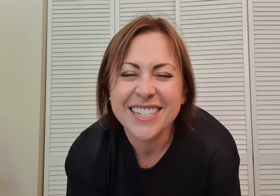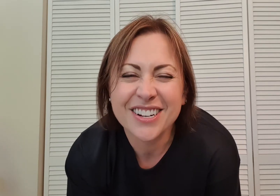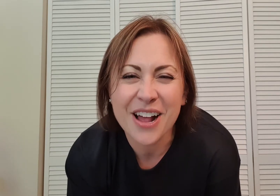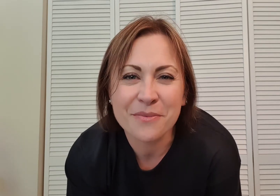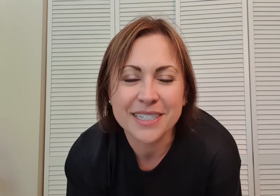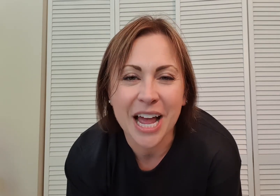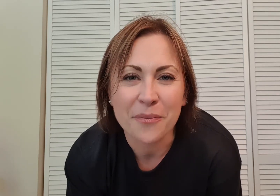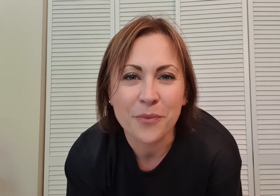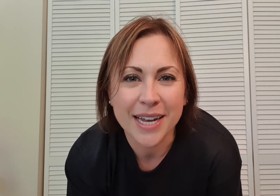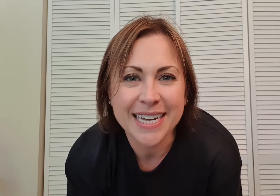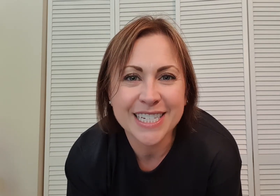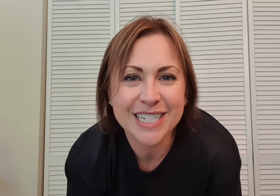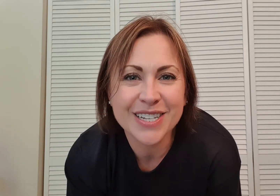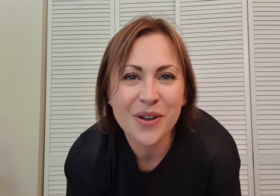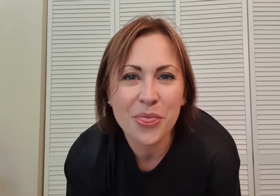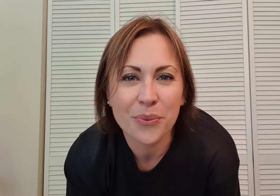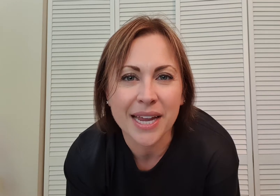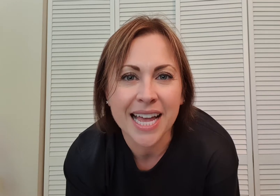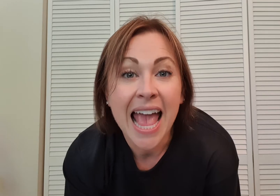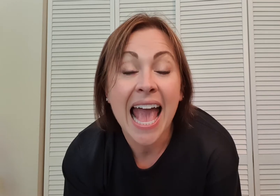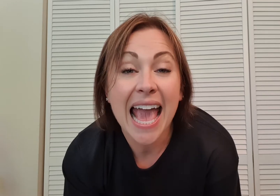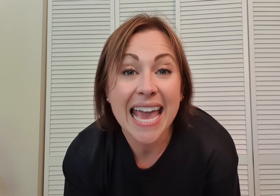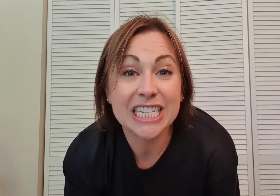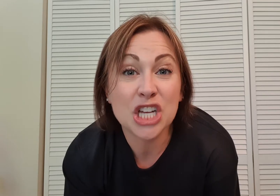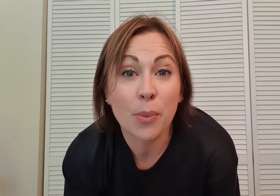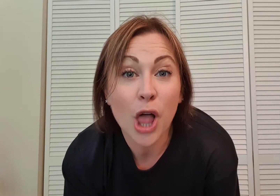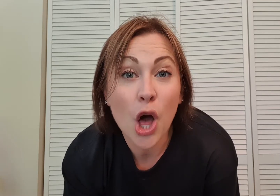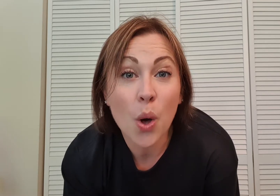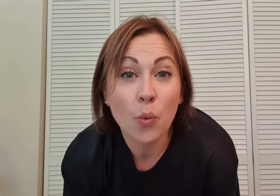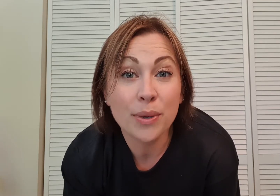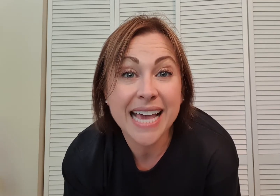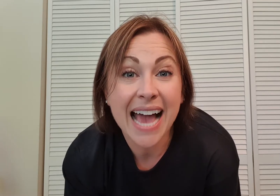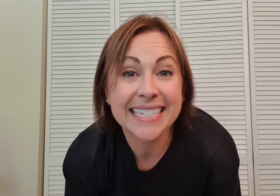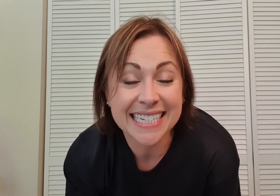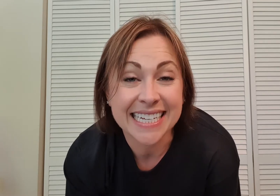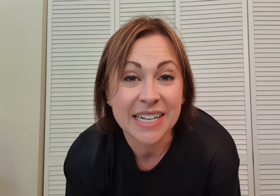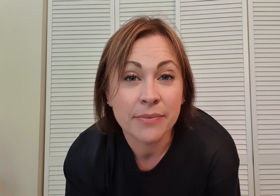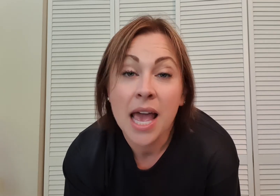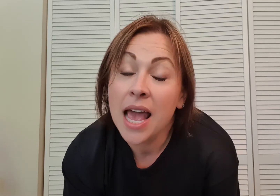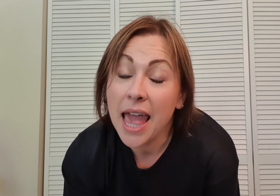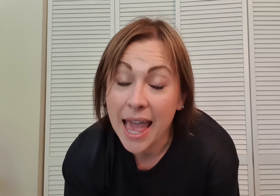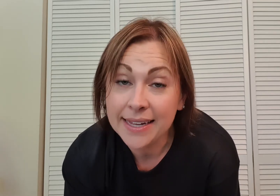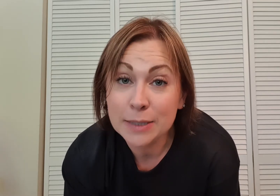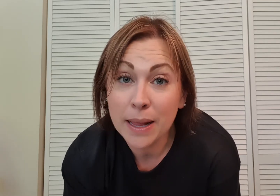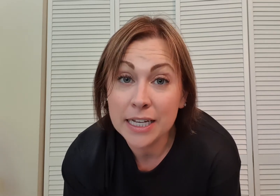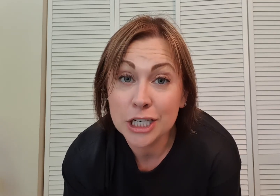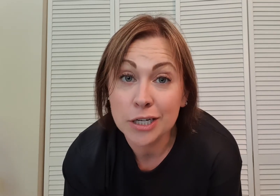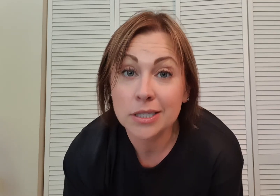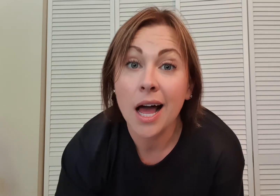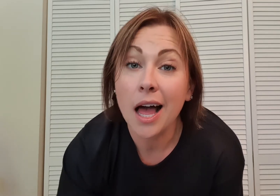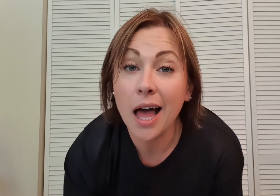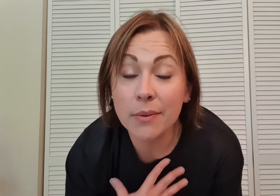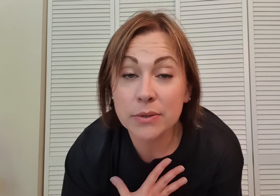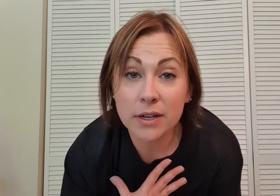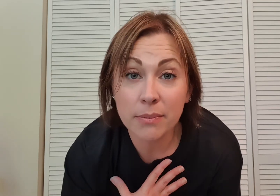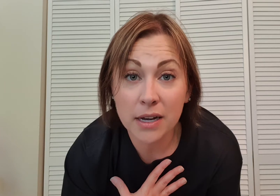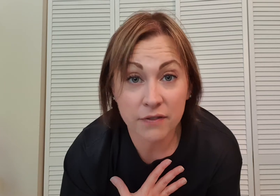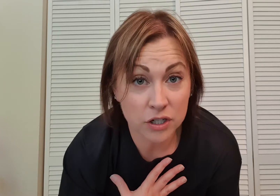Try it one more time. One, two, three. H double O P I T. Any spelling cheers, I always recommend if you're